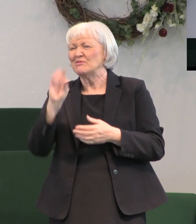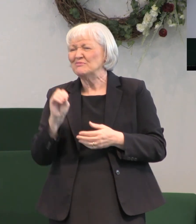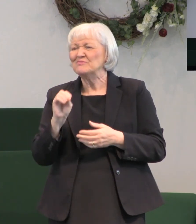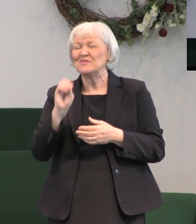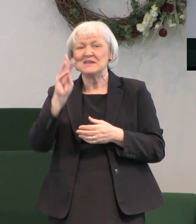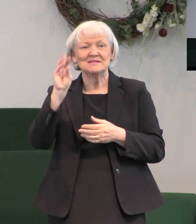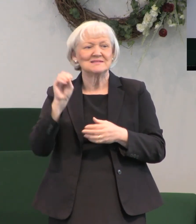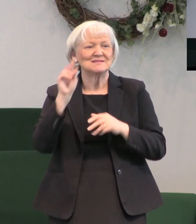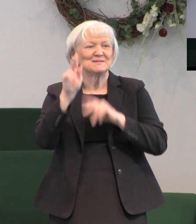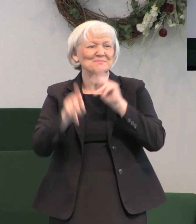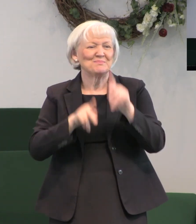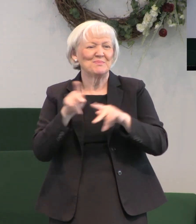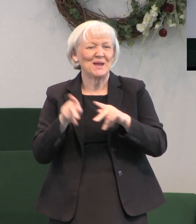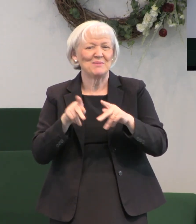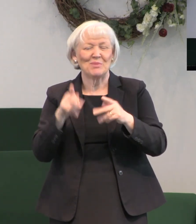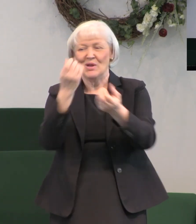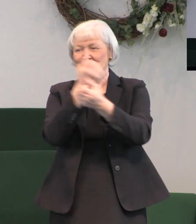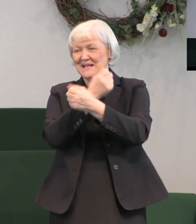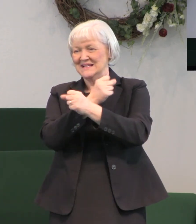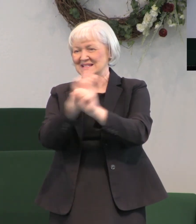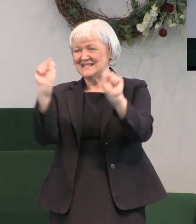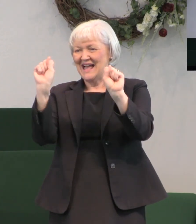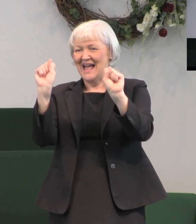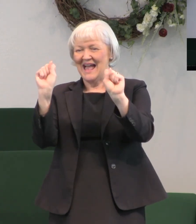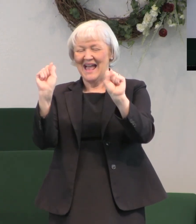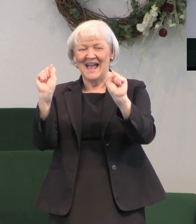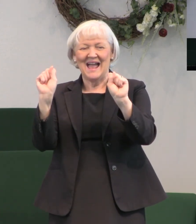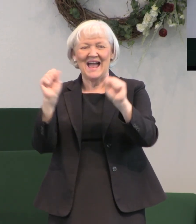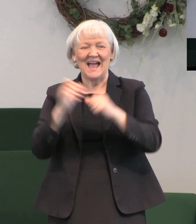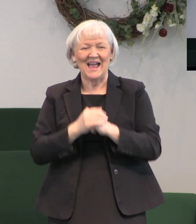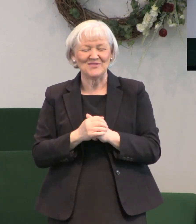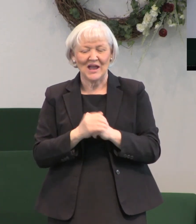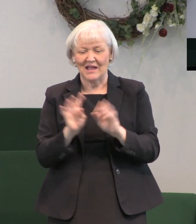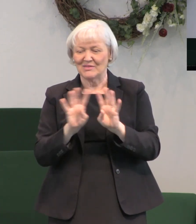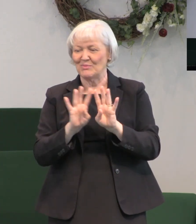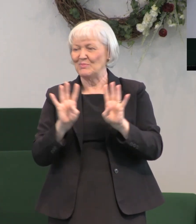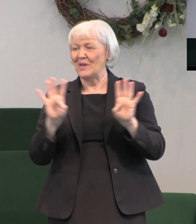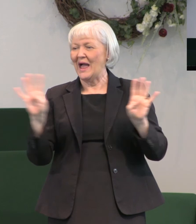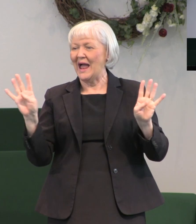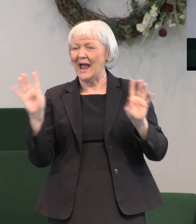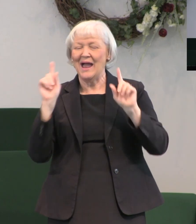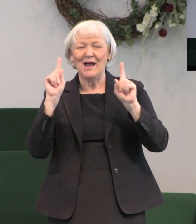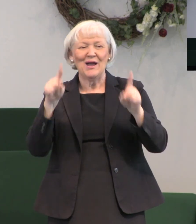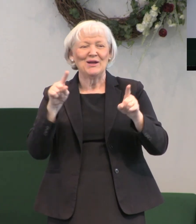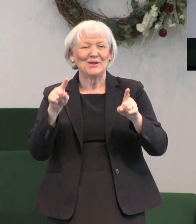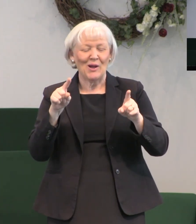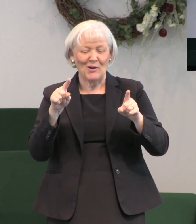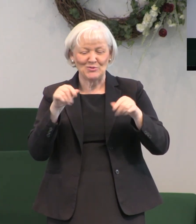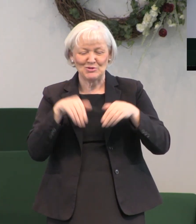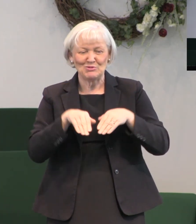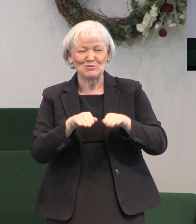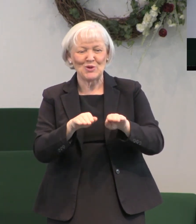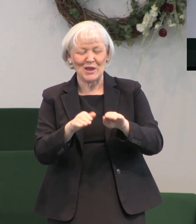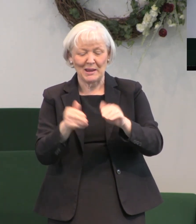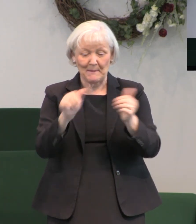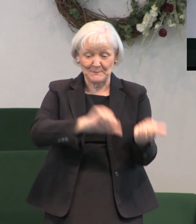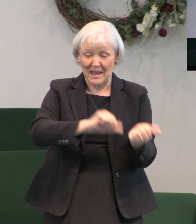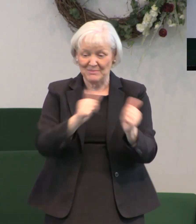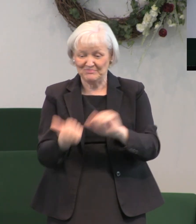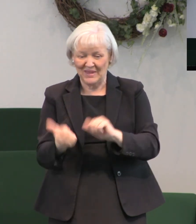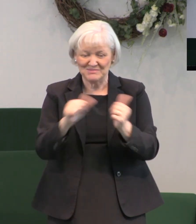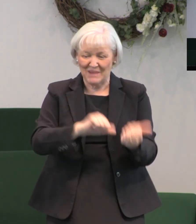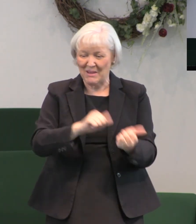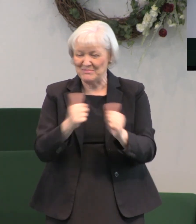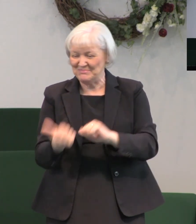people would come to faith in Christ that week and they would line them all up and go to the creek and have a baptizing baptized